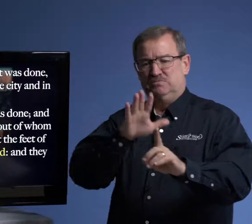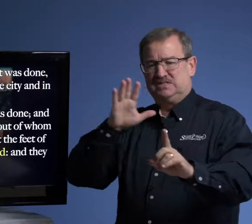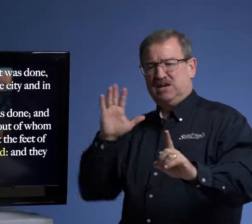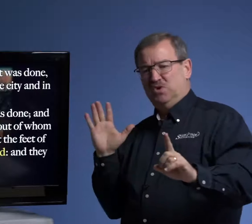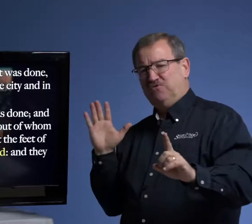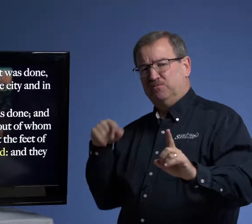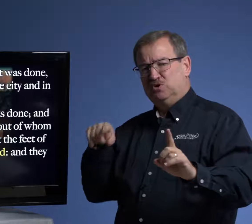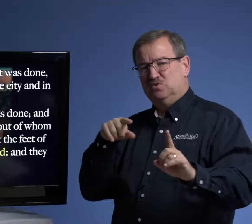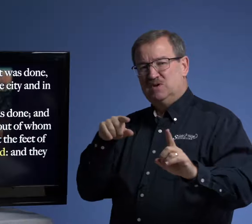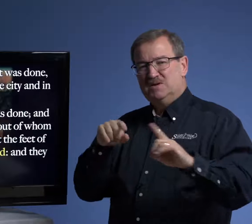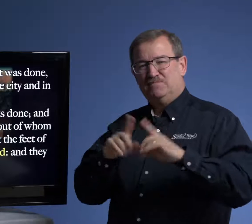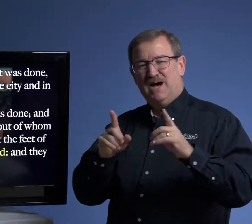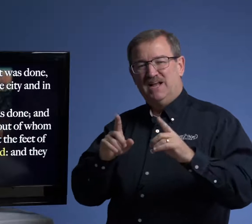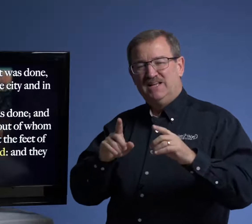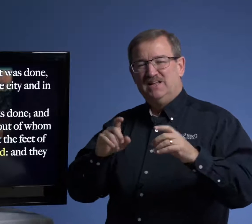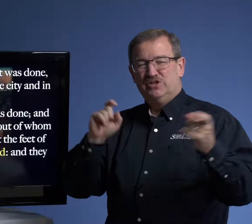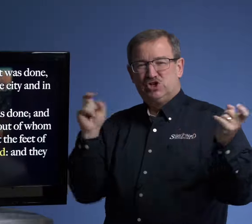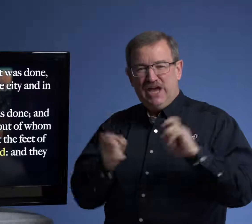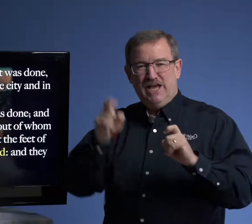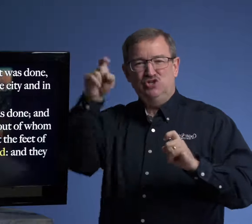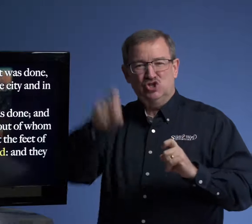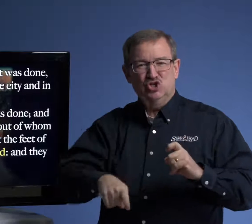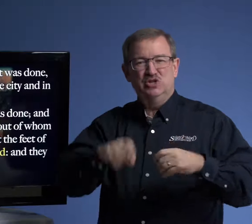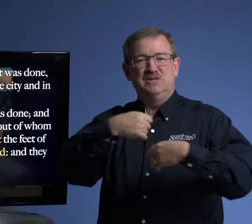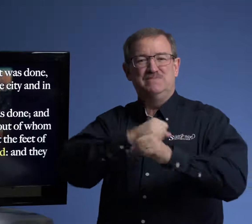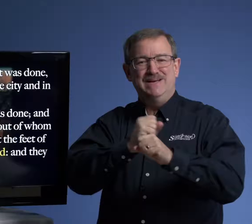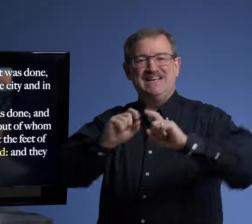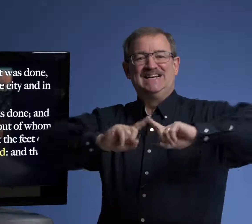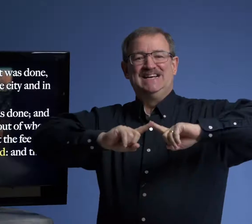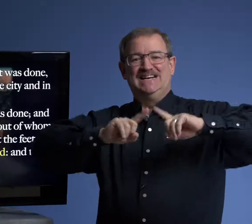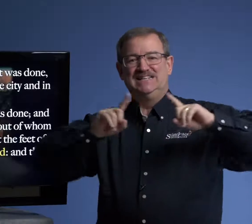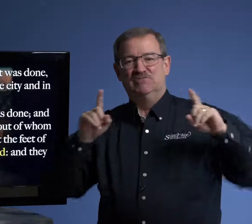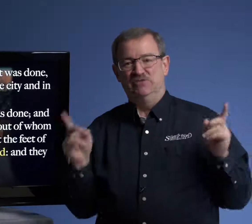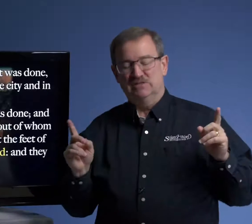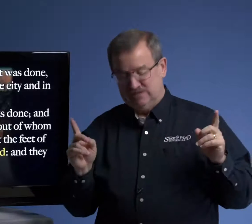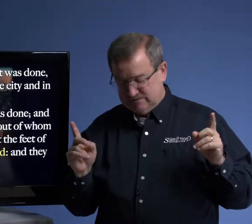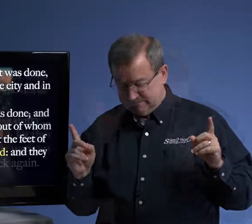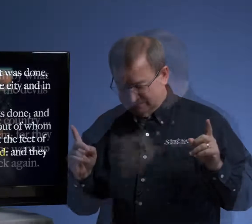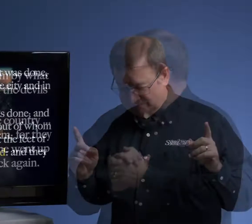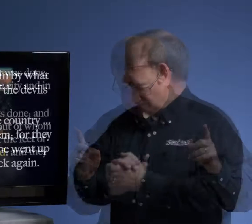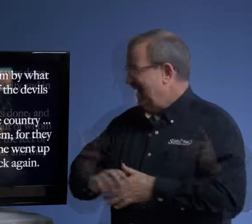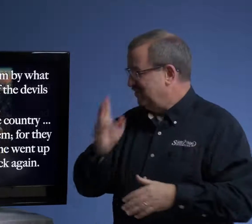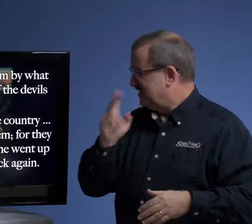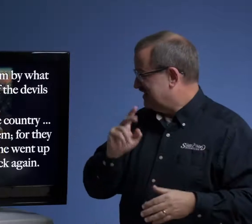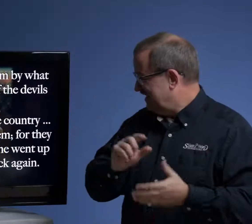stay away from you, but the change should make a difference. Right. I want you to see